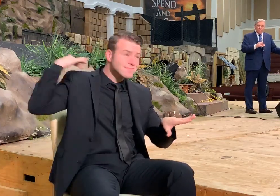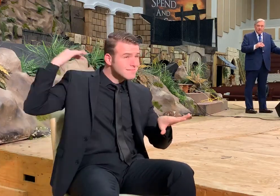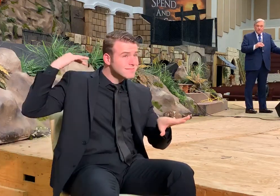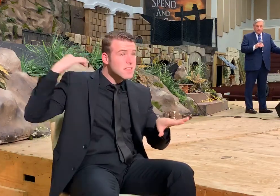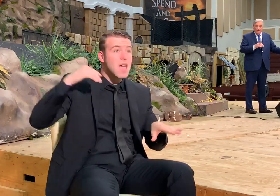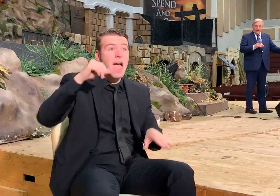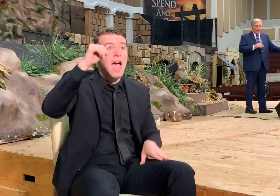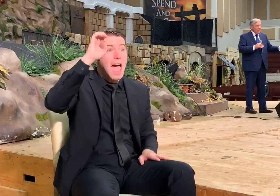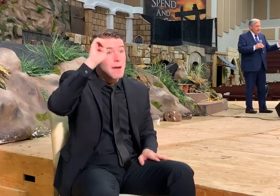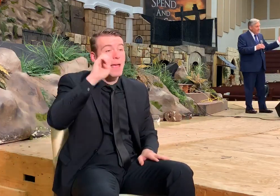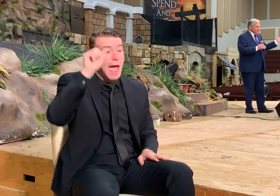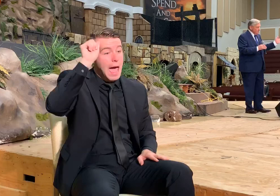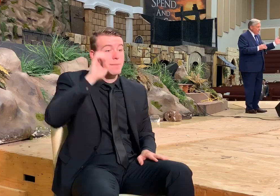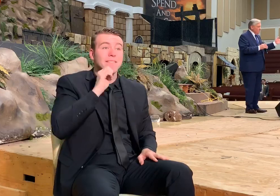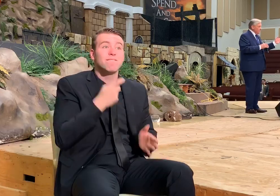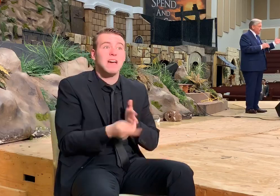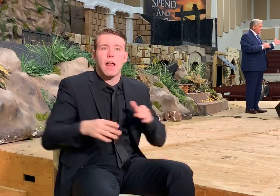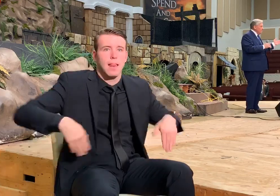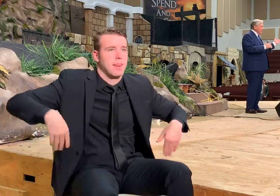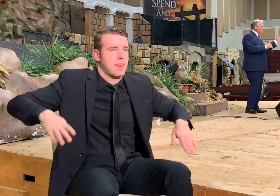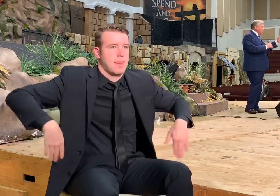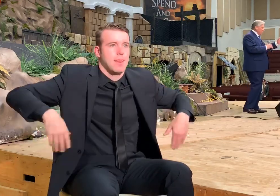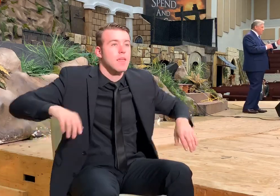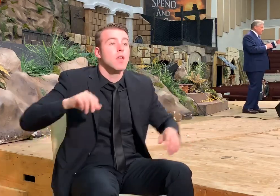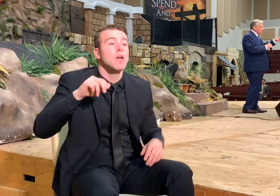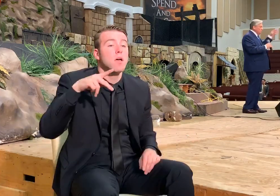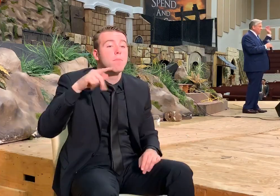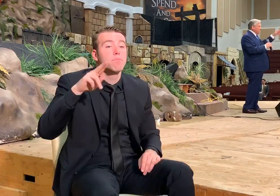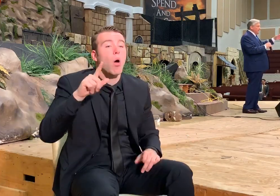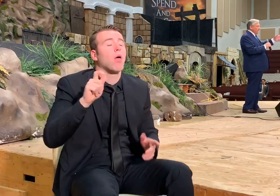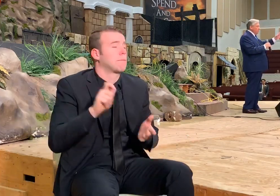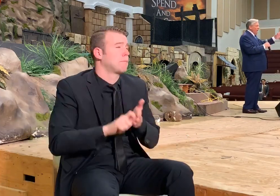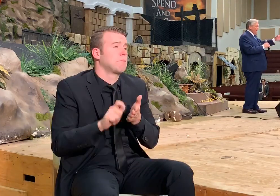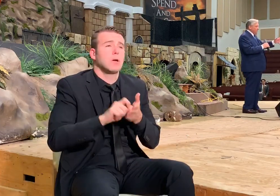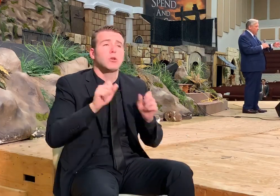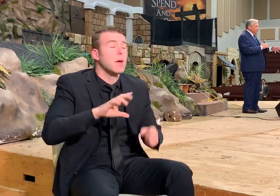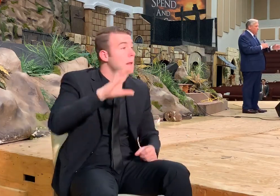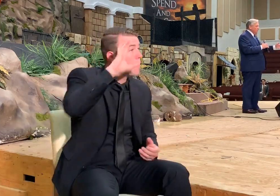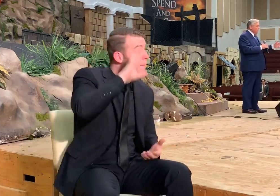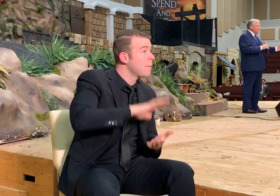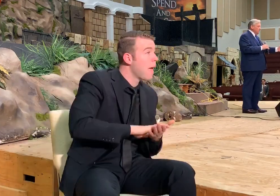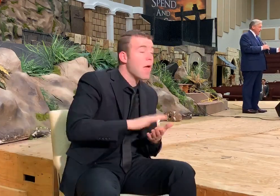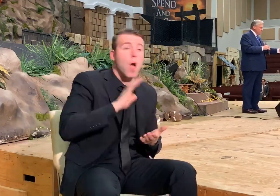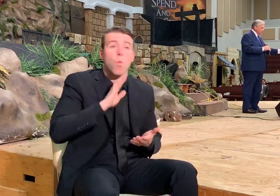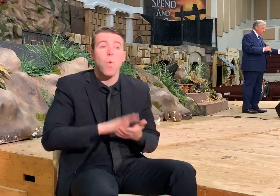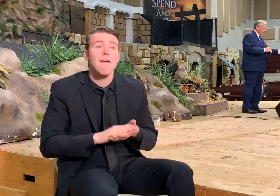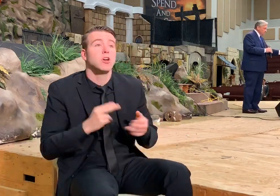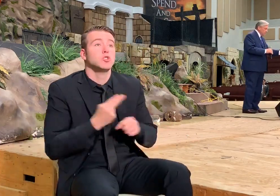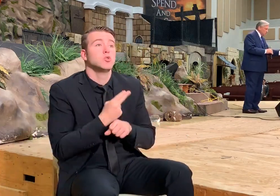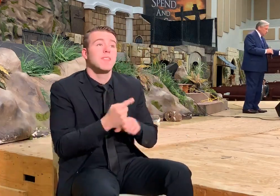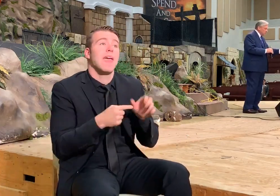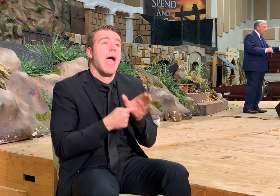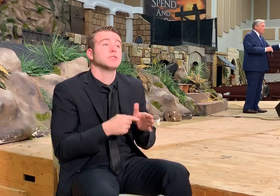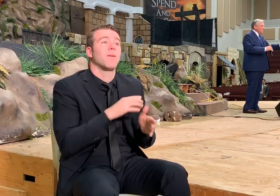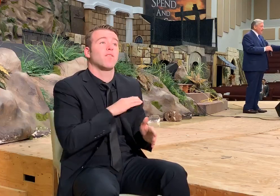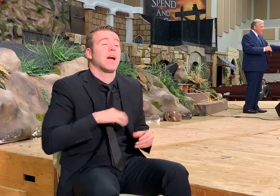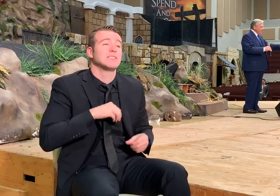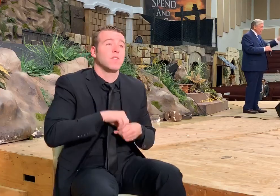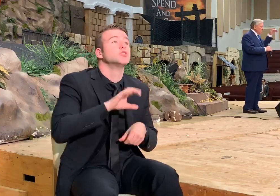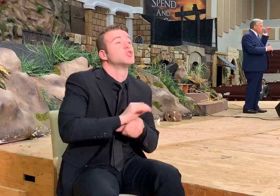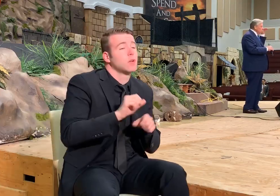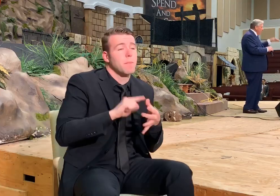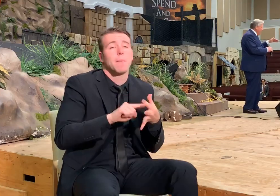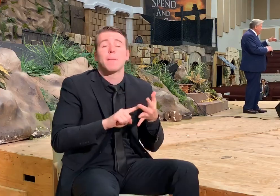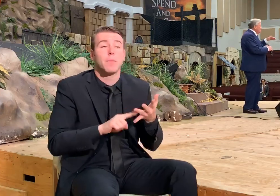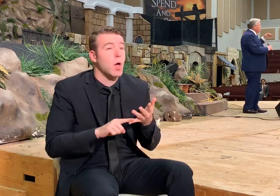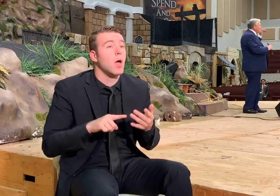Paul didn't say he didn't. He could have taken other places where men got wives and use them for examples of Christ in the church. But he